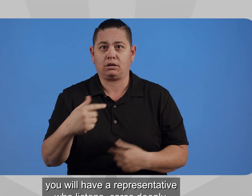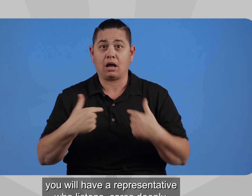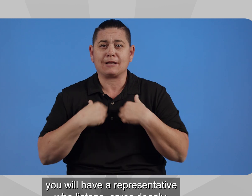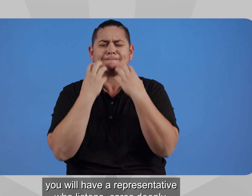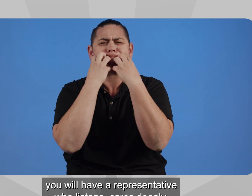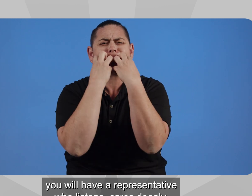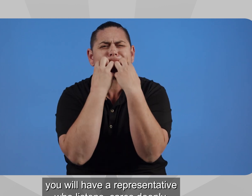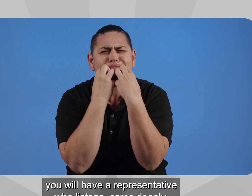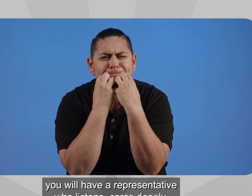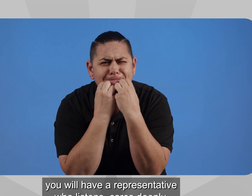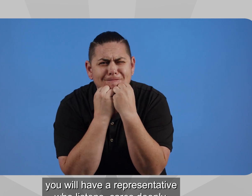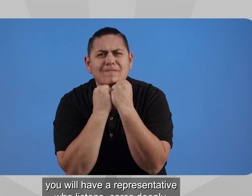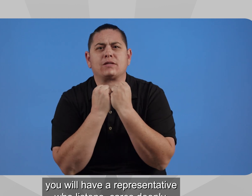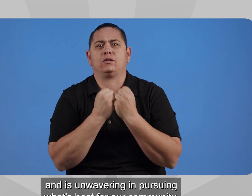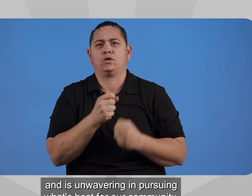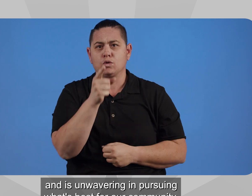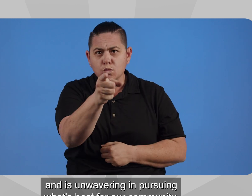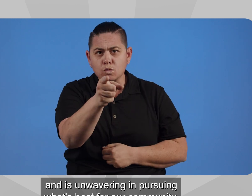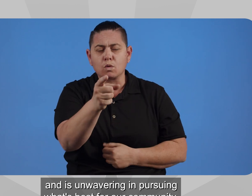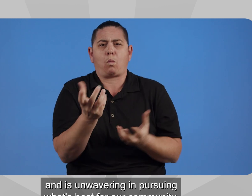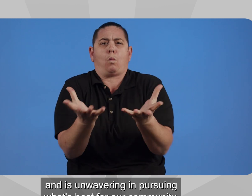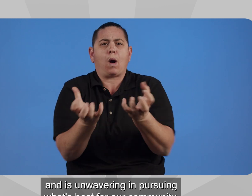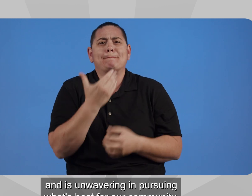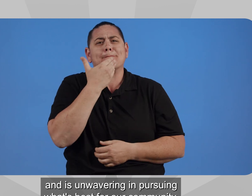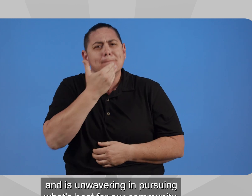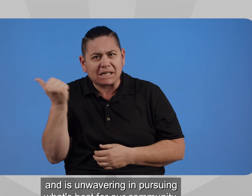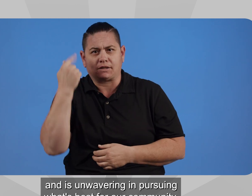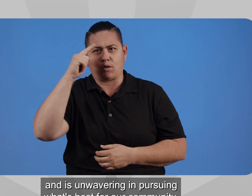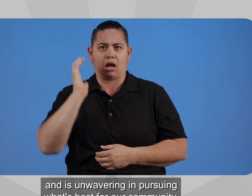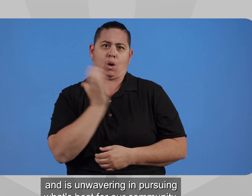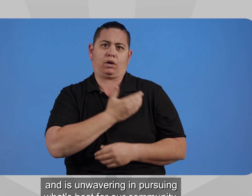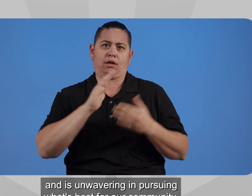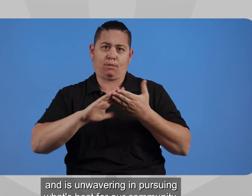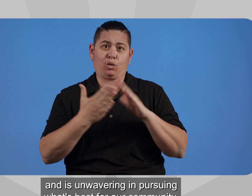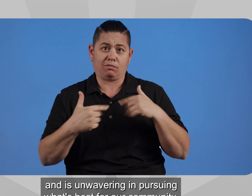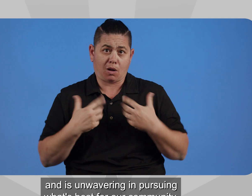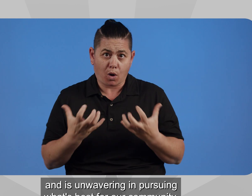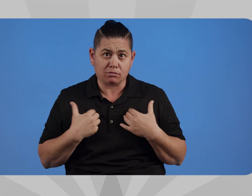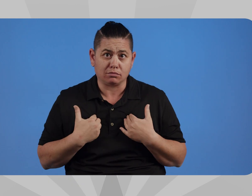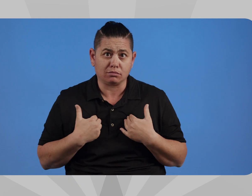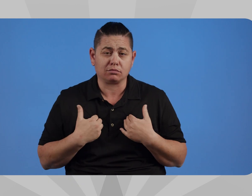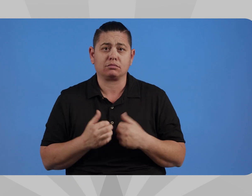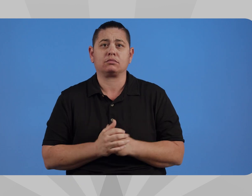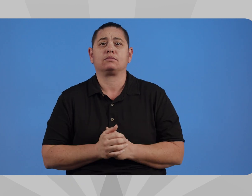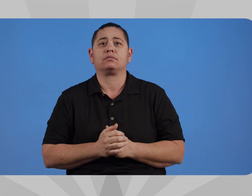listens, cares deeply, and is unwavering in pursuing what's best for our community.